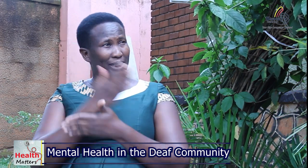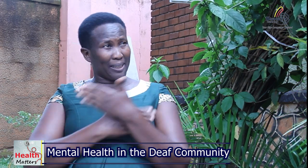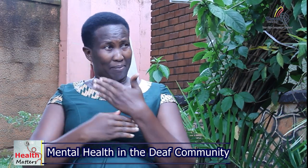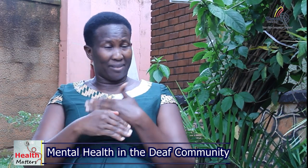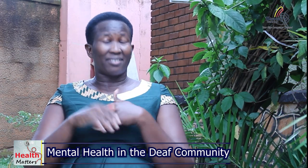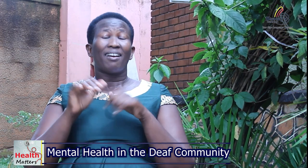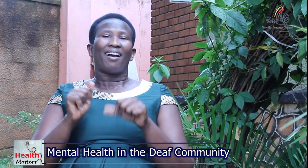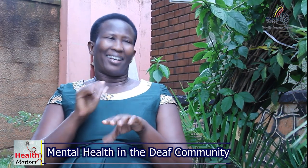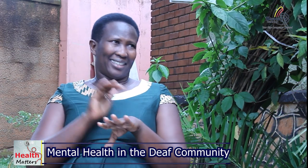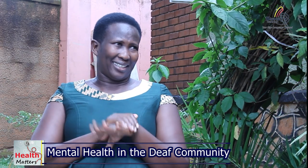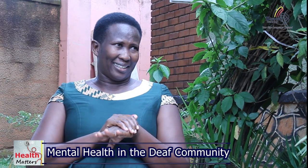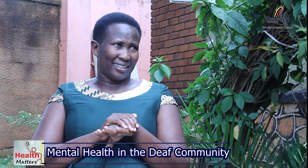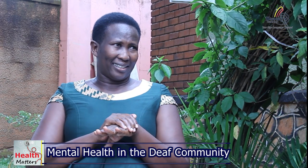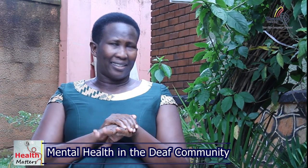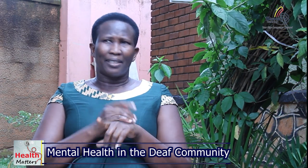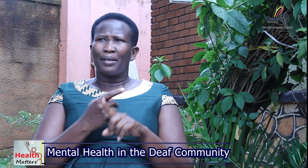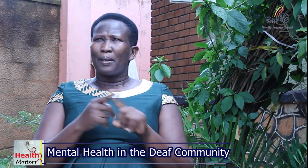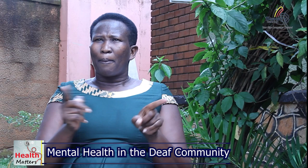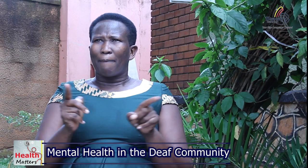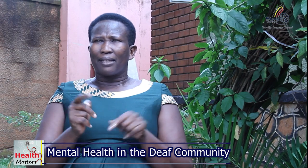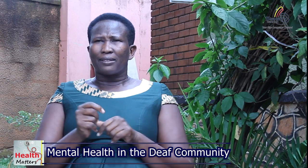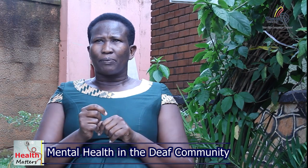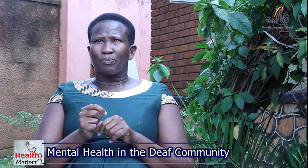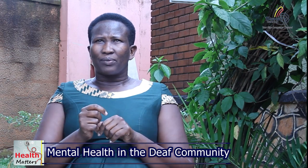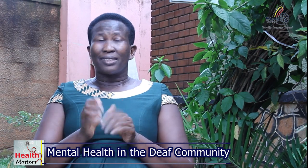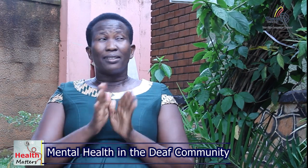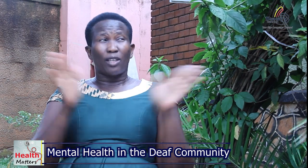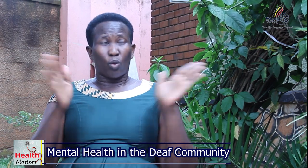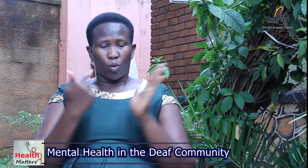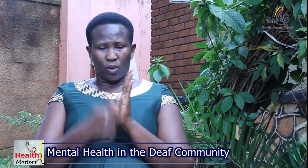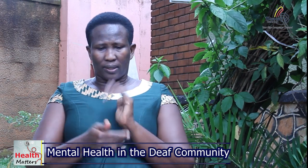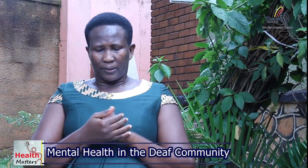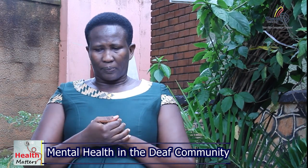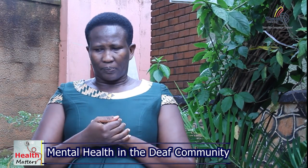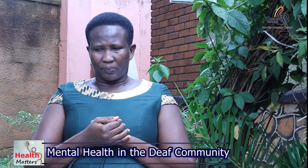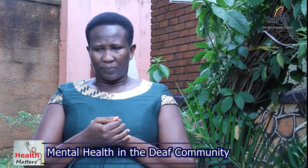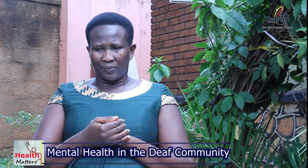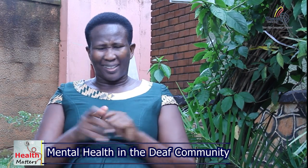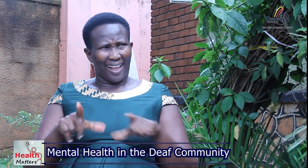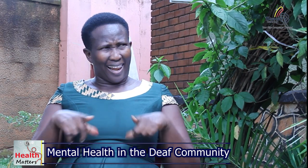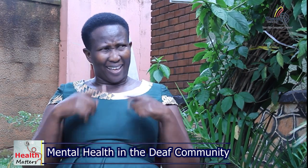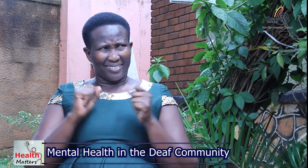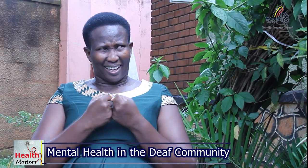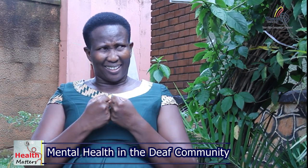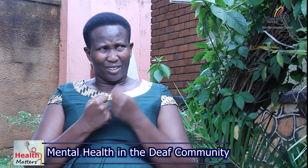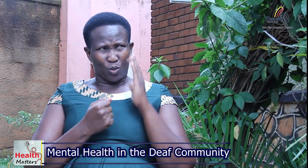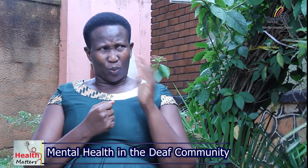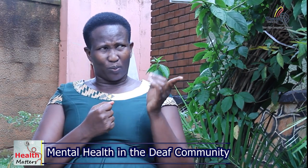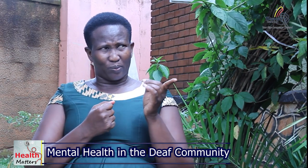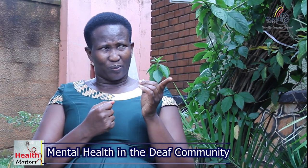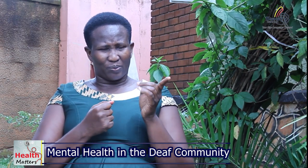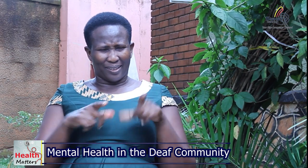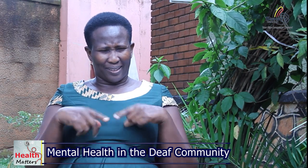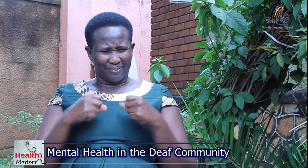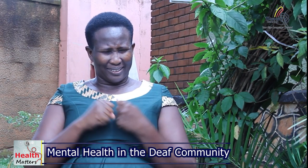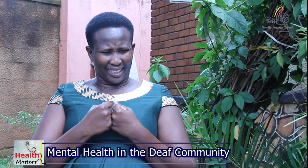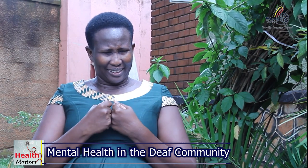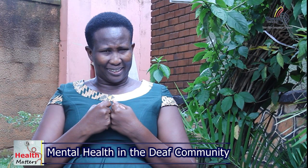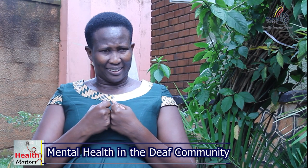persons with disabilities can also against this mental challenges you know life challenges